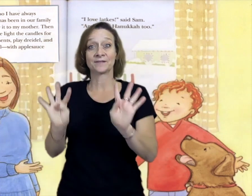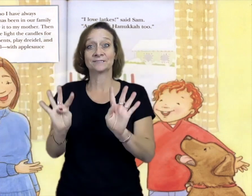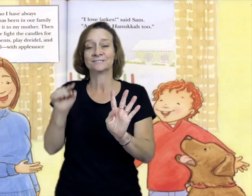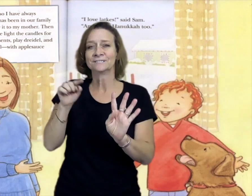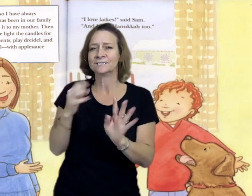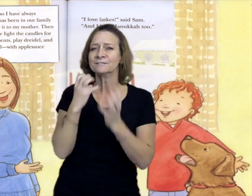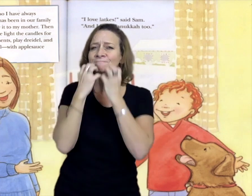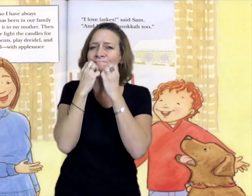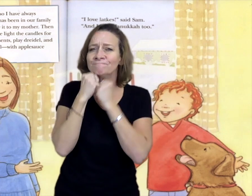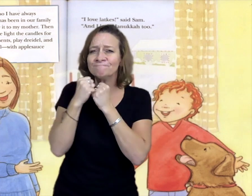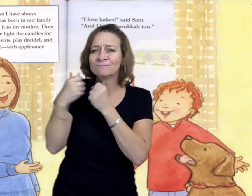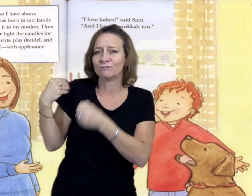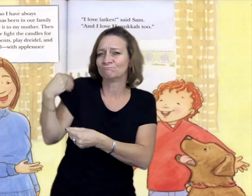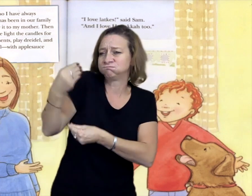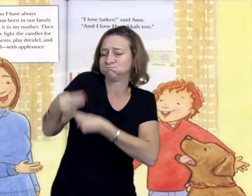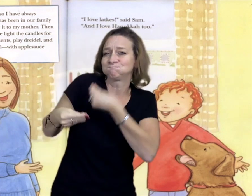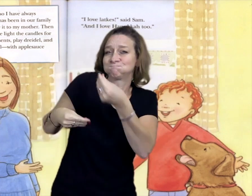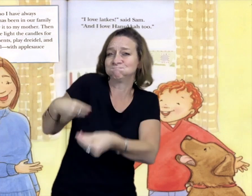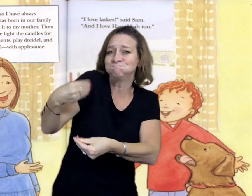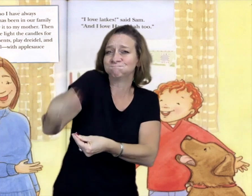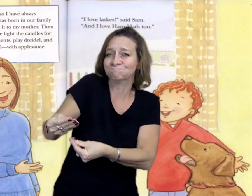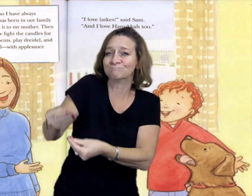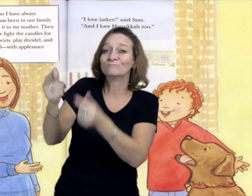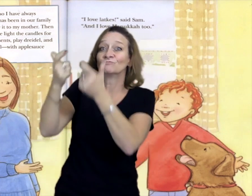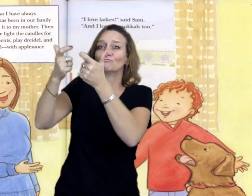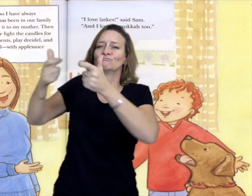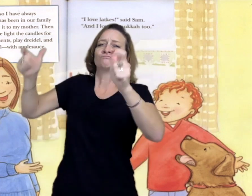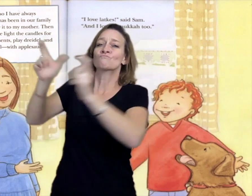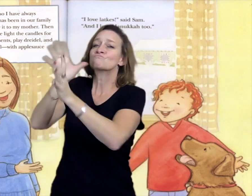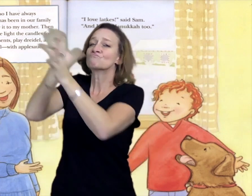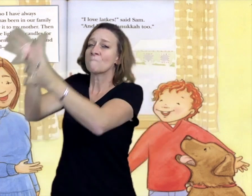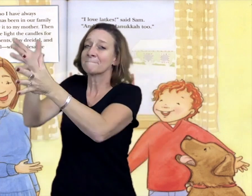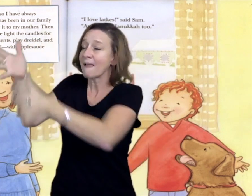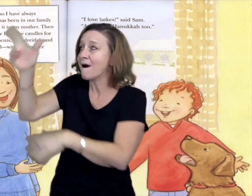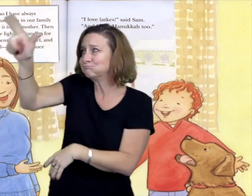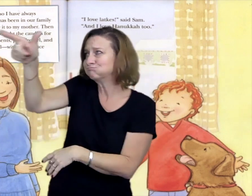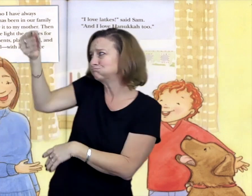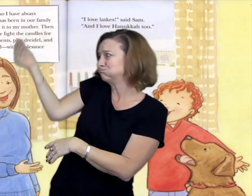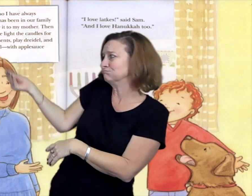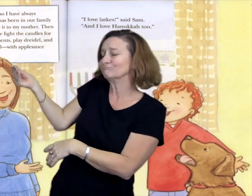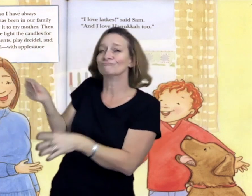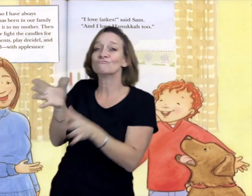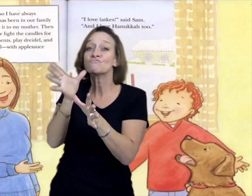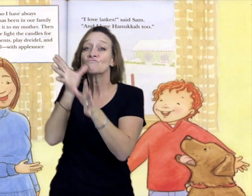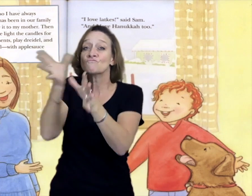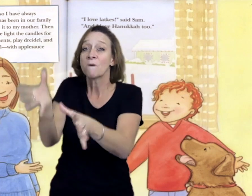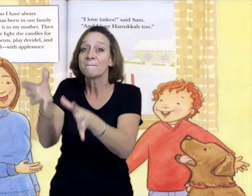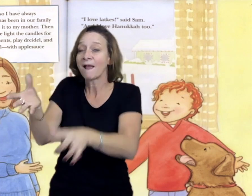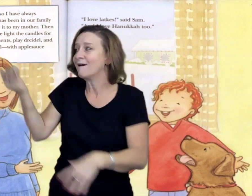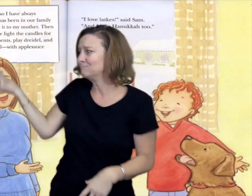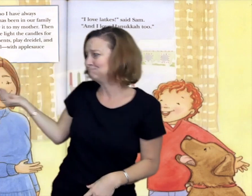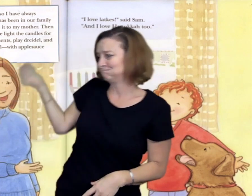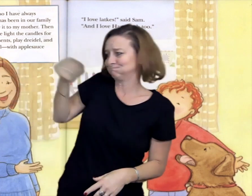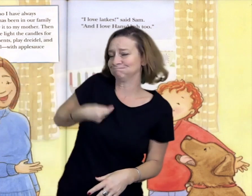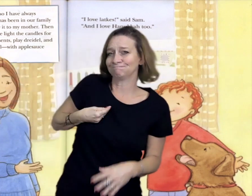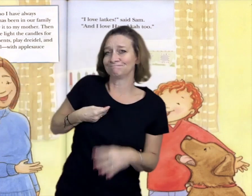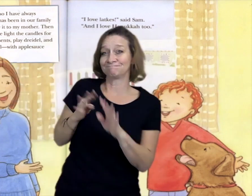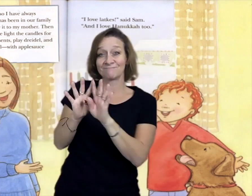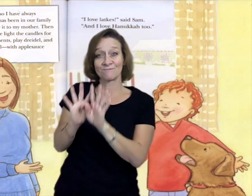menorah has been in our family for generations. My grandmother gave it to my mother. Then my mother gave it to me.